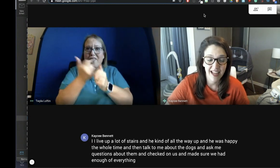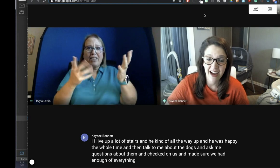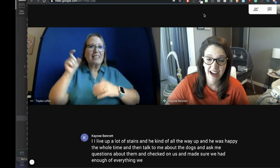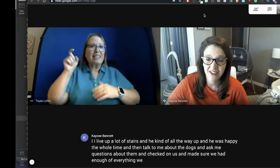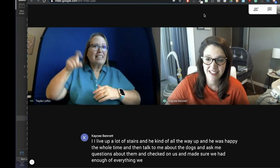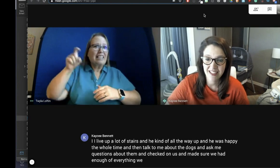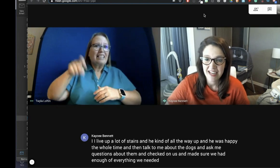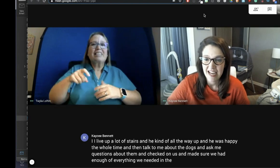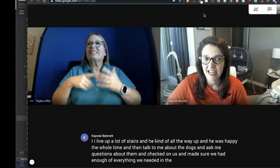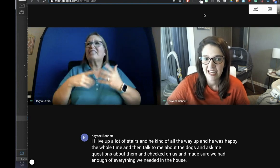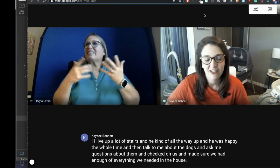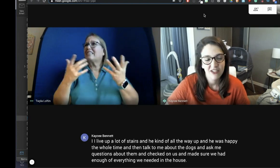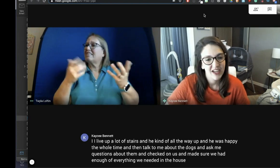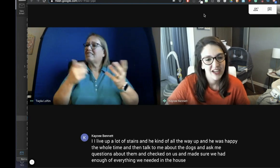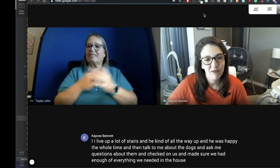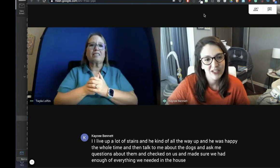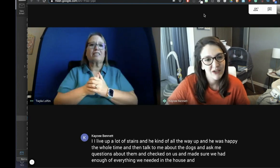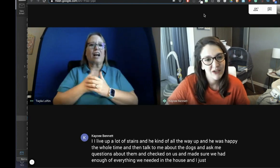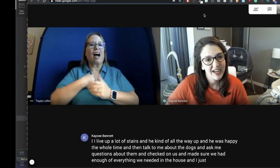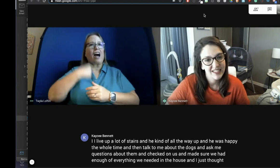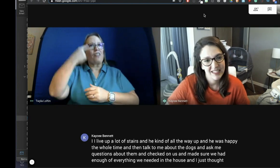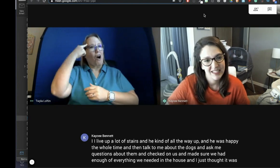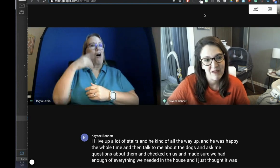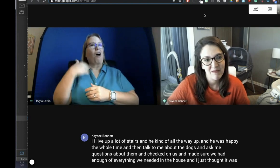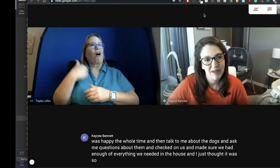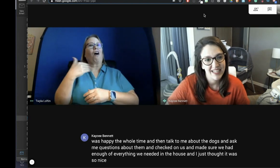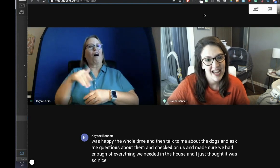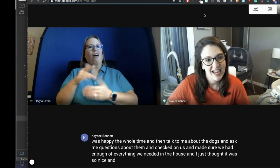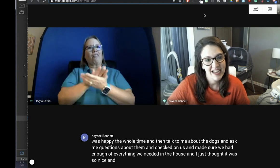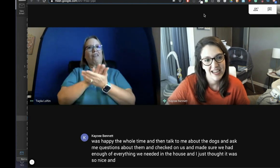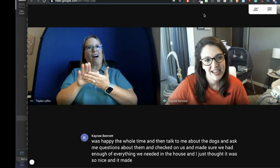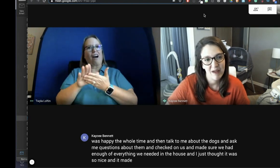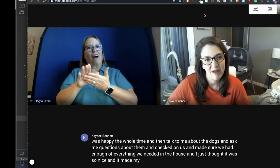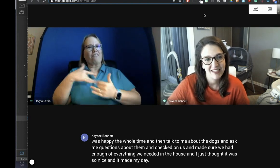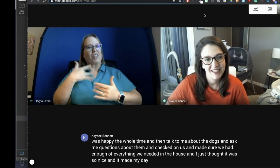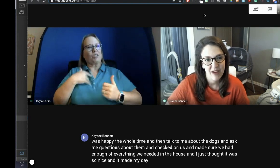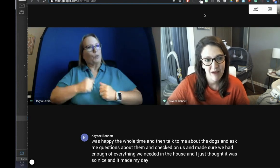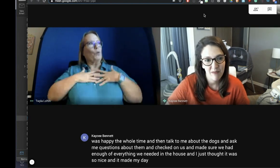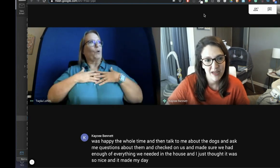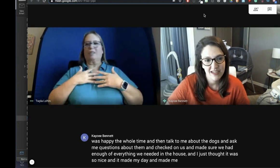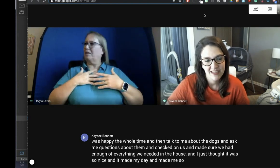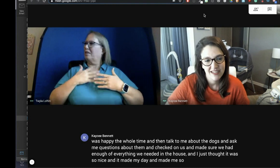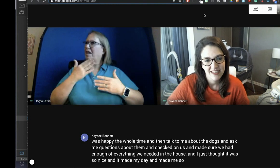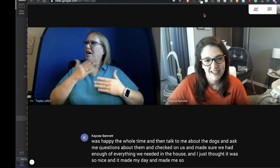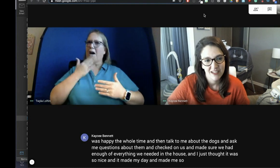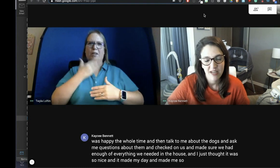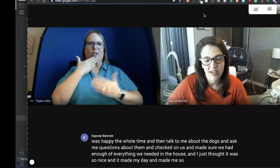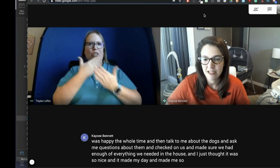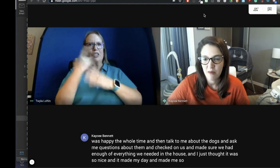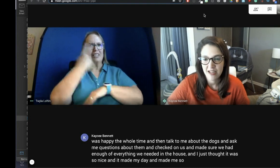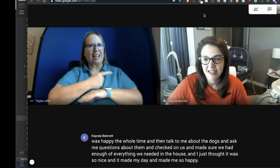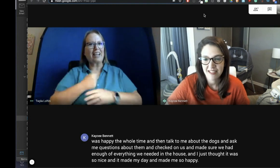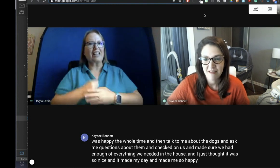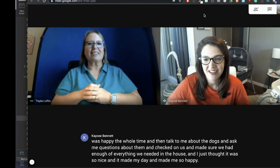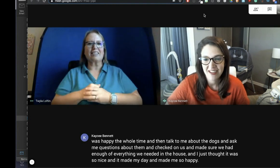house. And I just thought it was so nice and it made my day. made me so happy. So that is my something good.